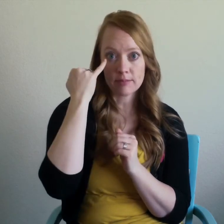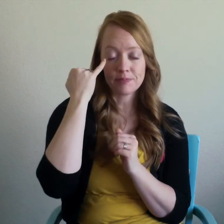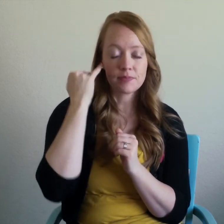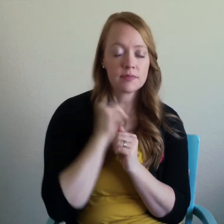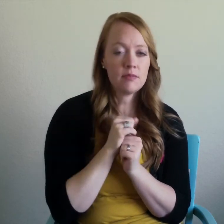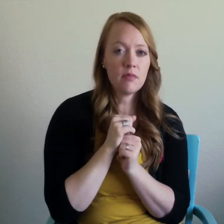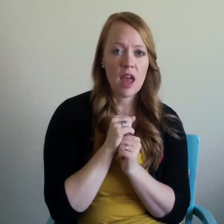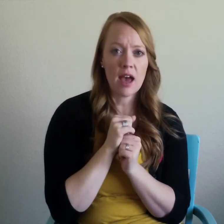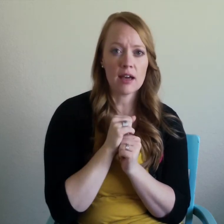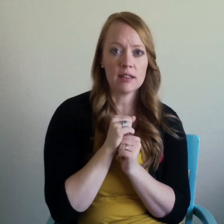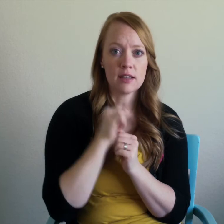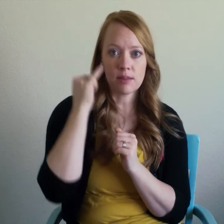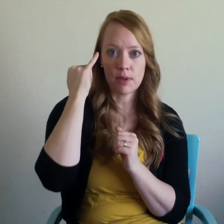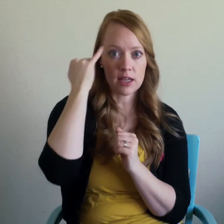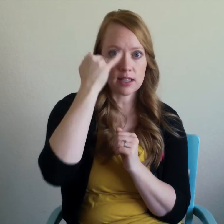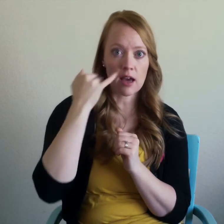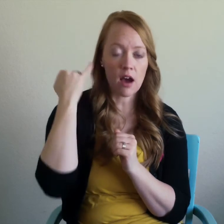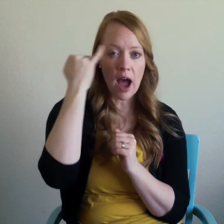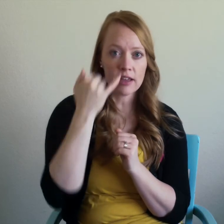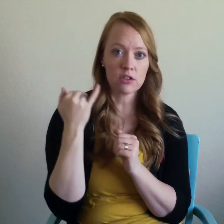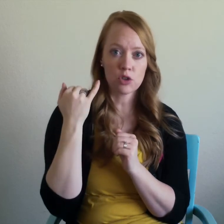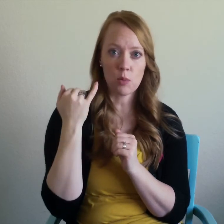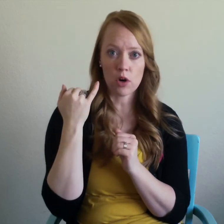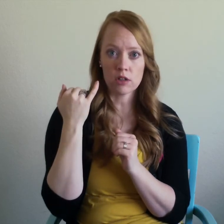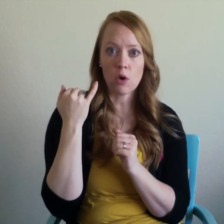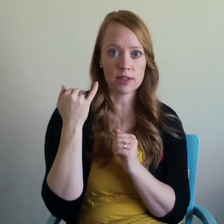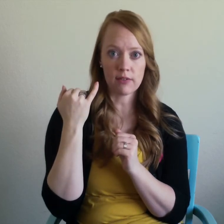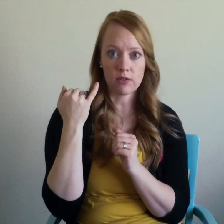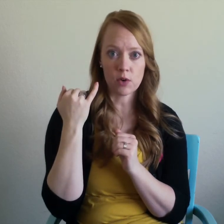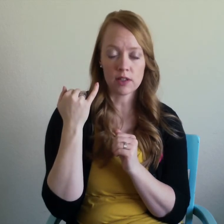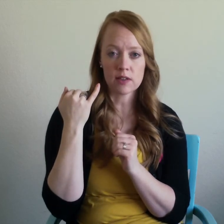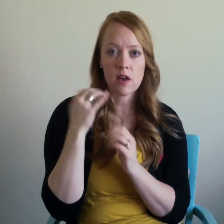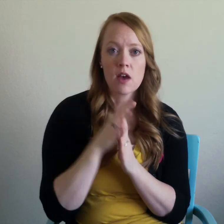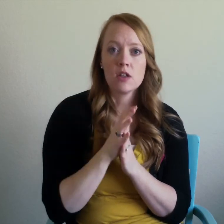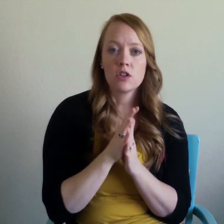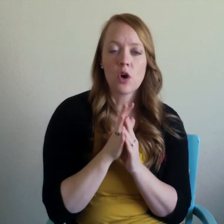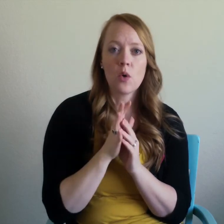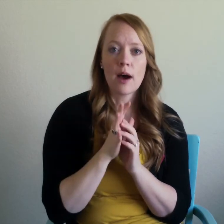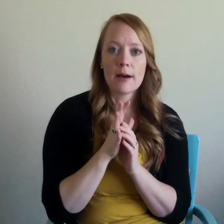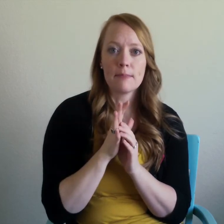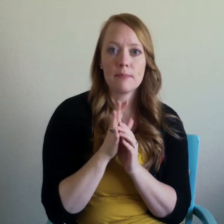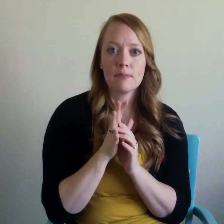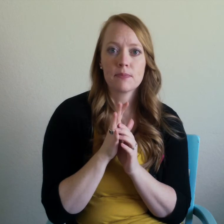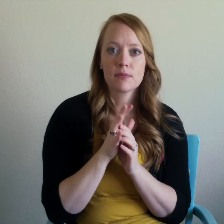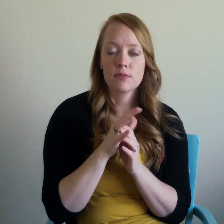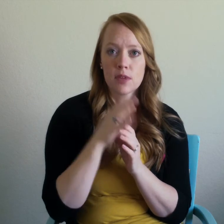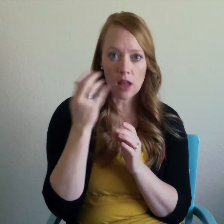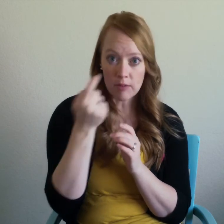and because eyes are so important to always have in focus so um a lot